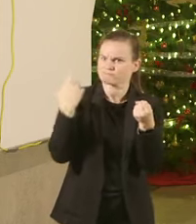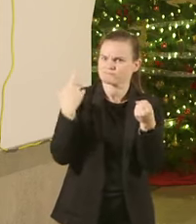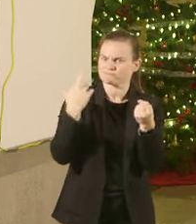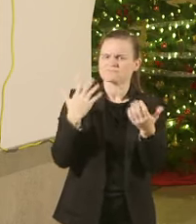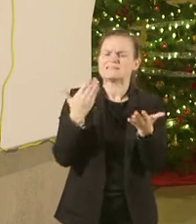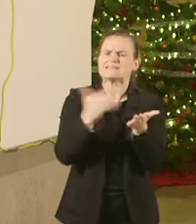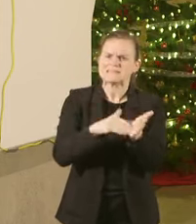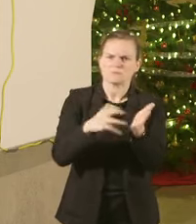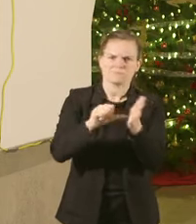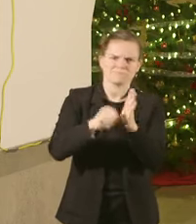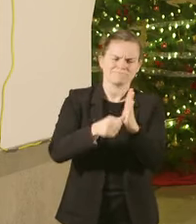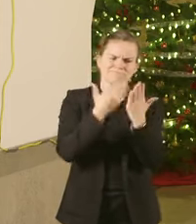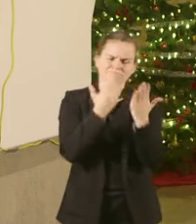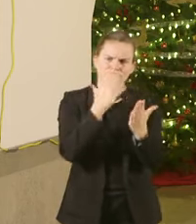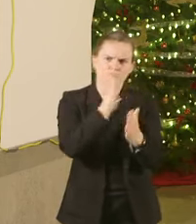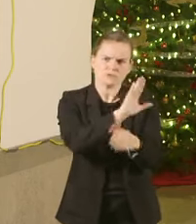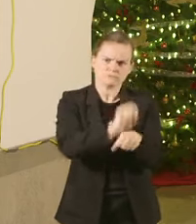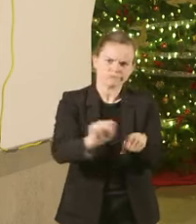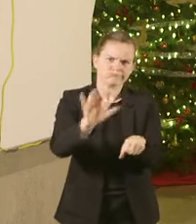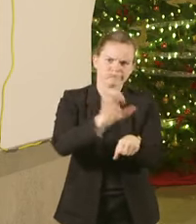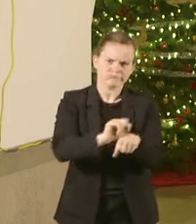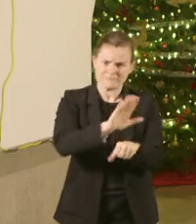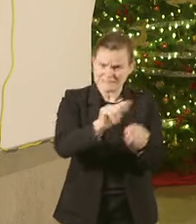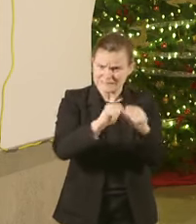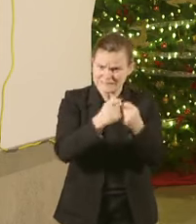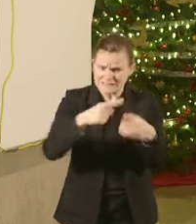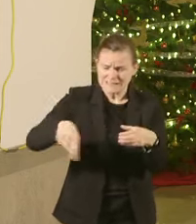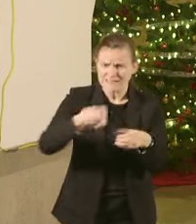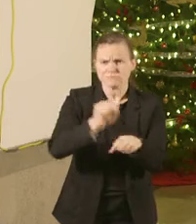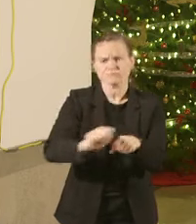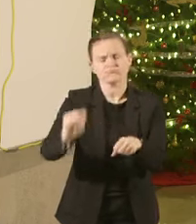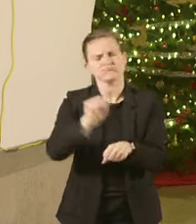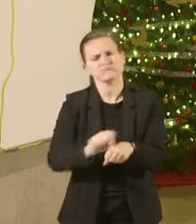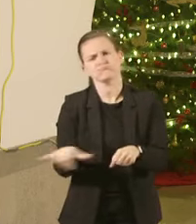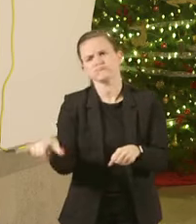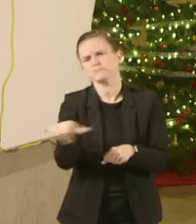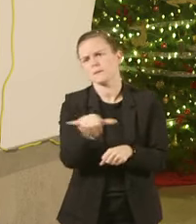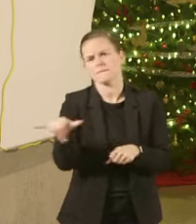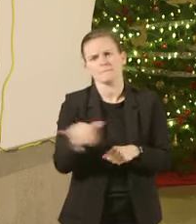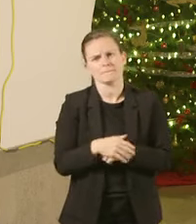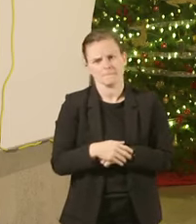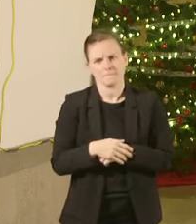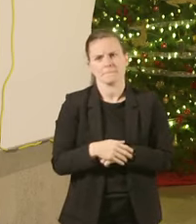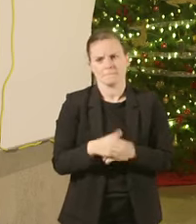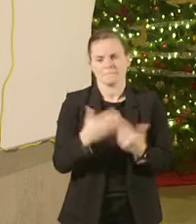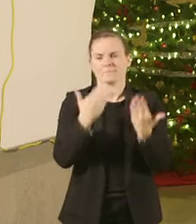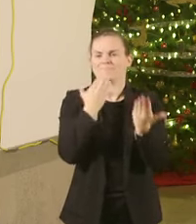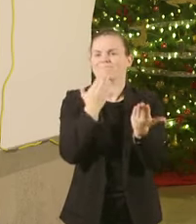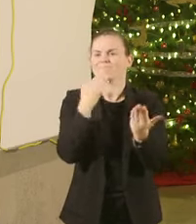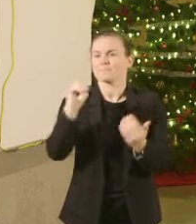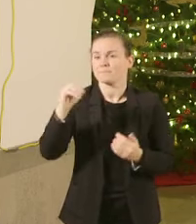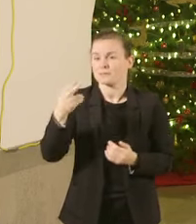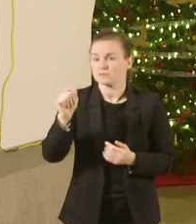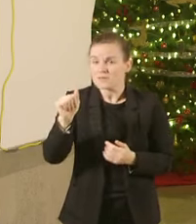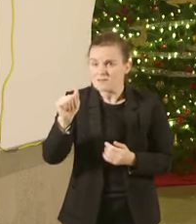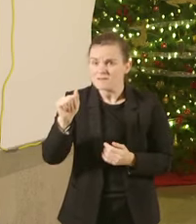his hard work and his team's hard work We are thankful for the Missouri Hospital Association our hospitals our doctors our nurses and all health